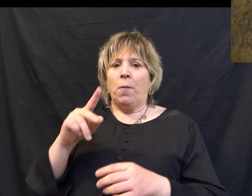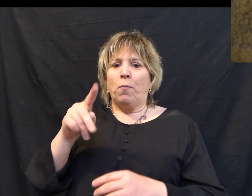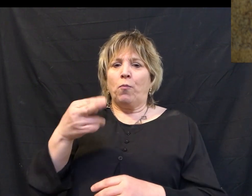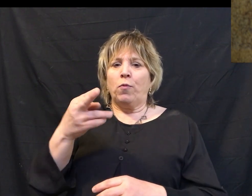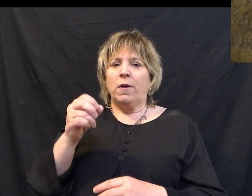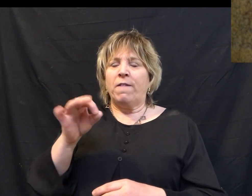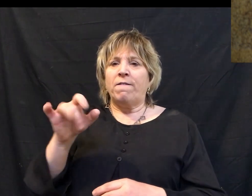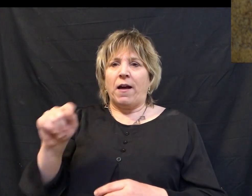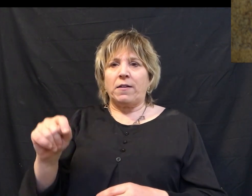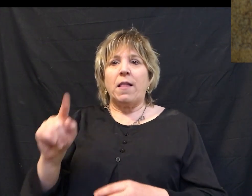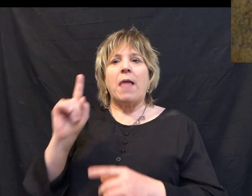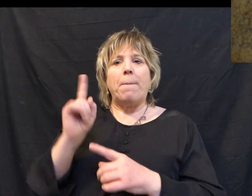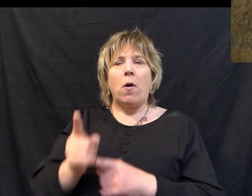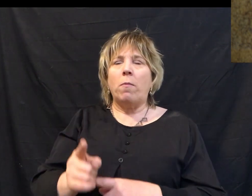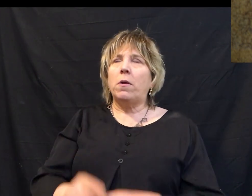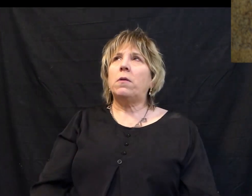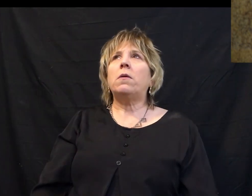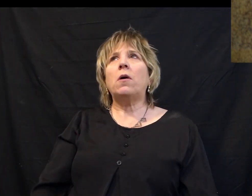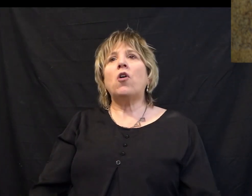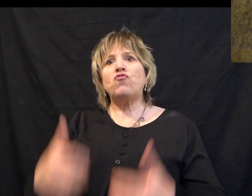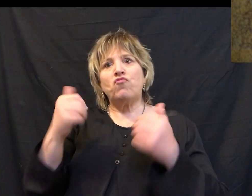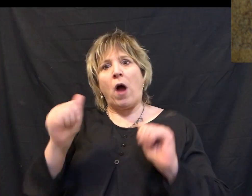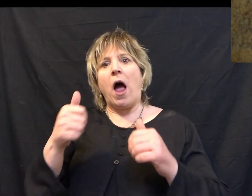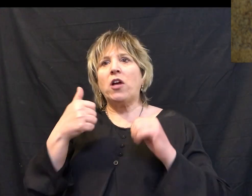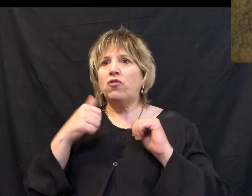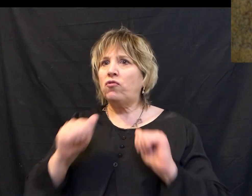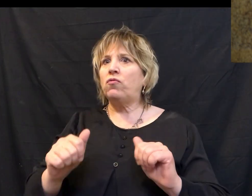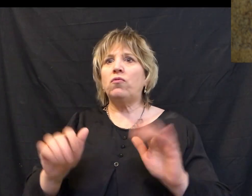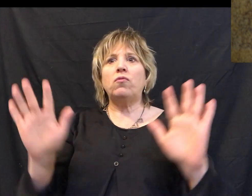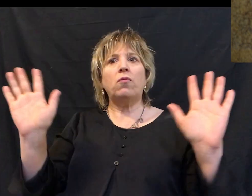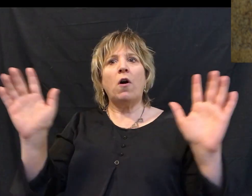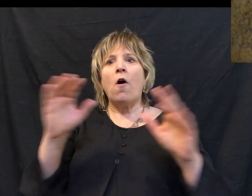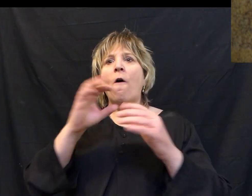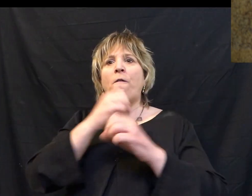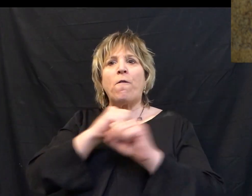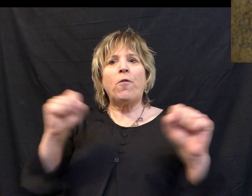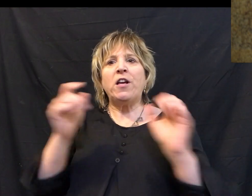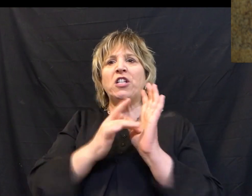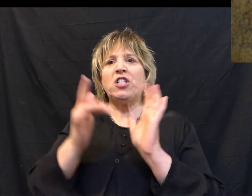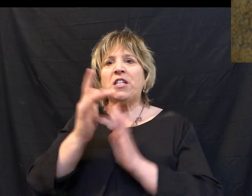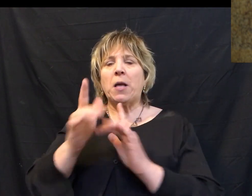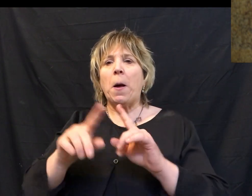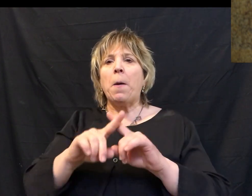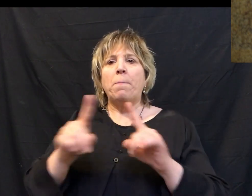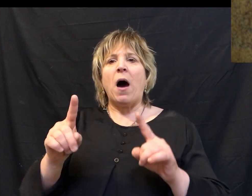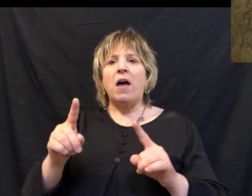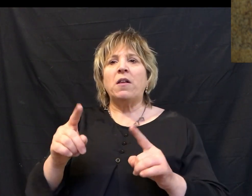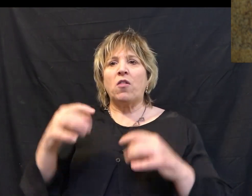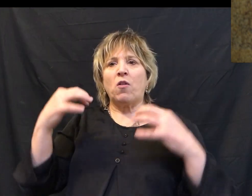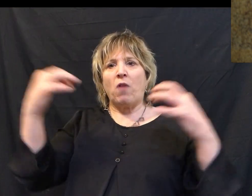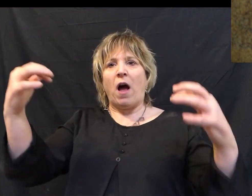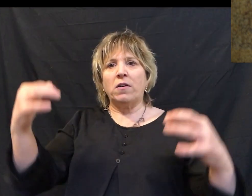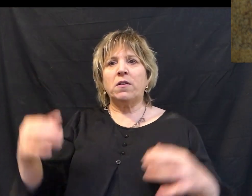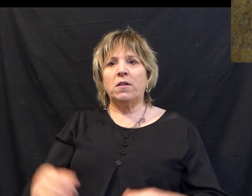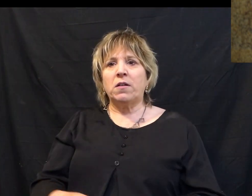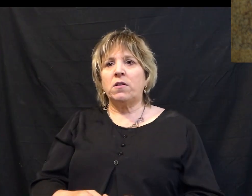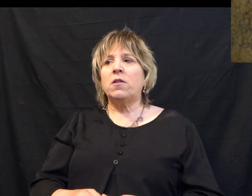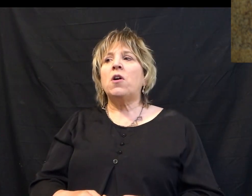we're told later from that moment Pilate kept trying to release him but the Jews shouted If you release this man you are not